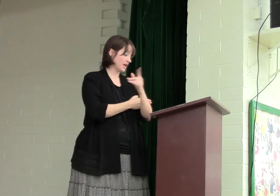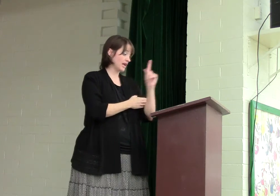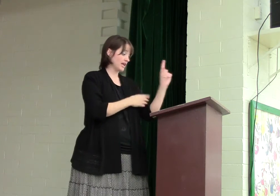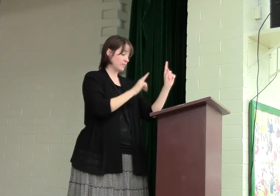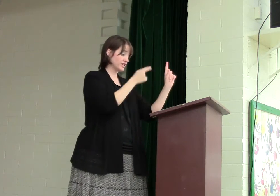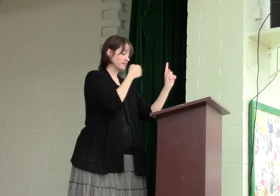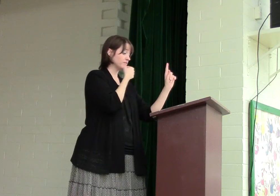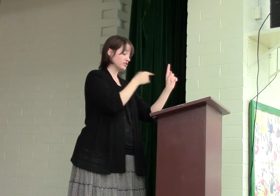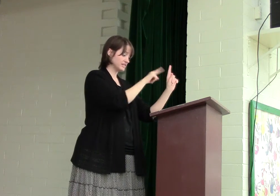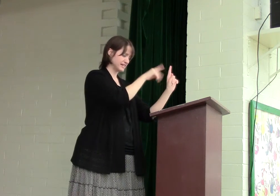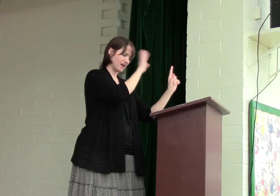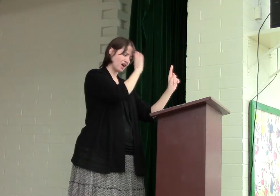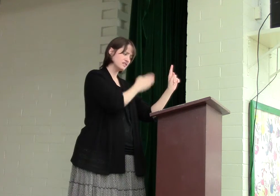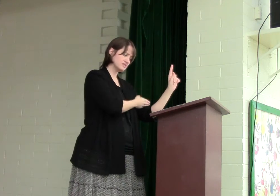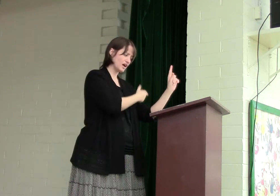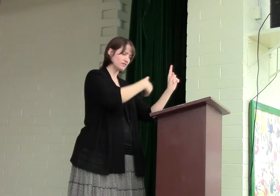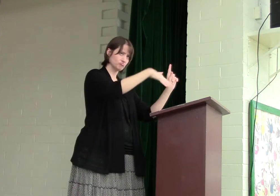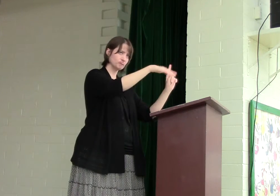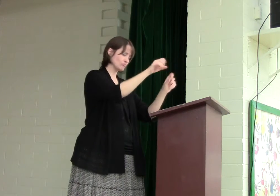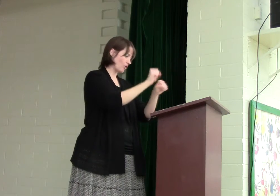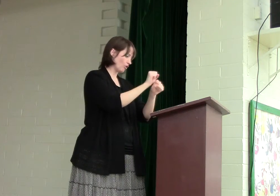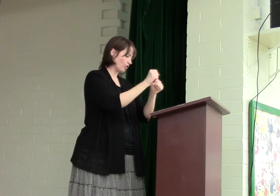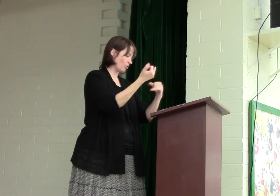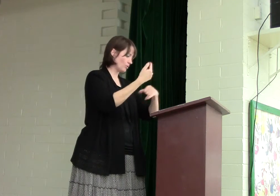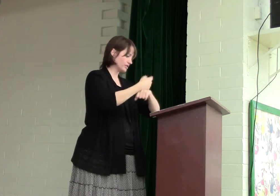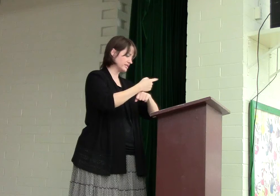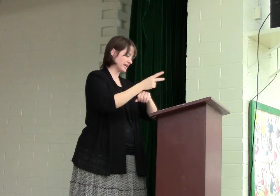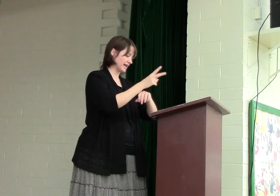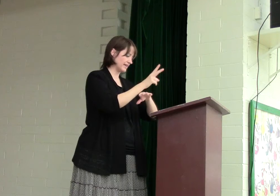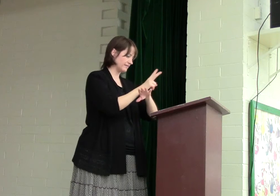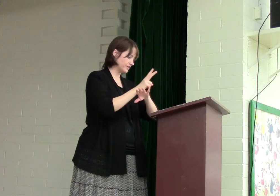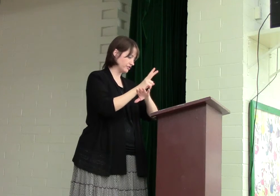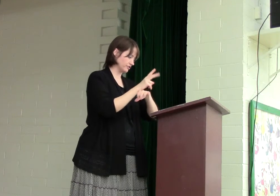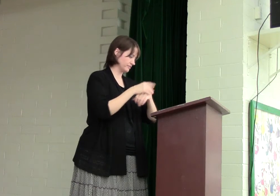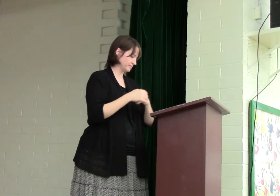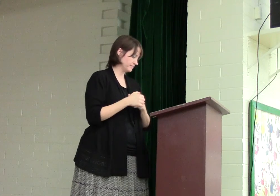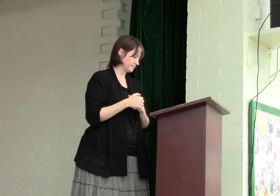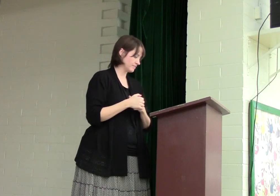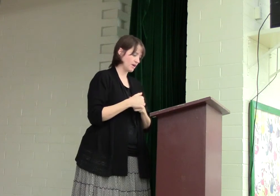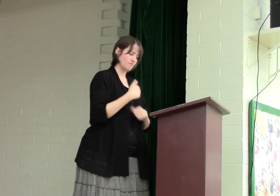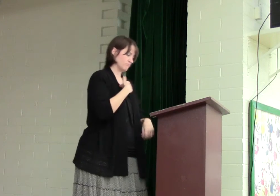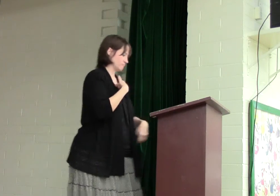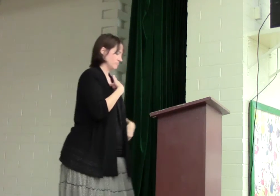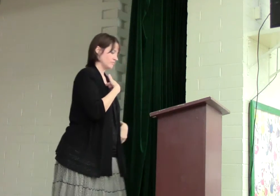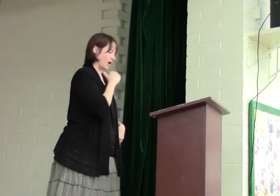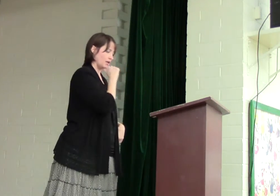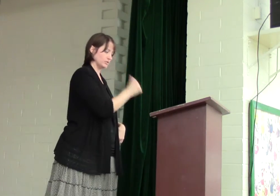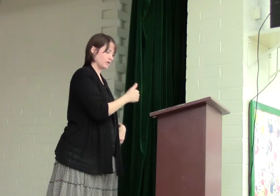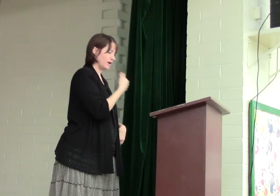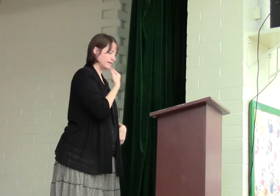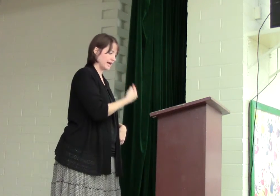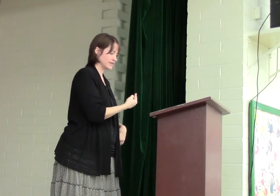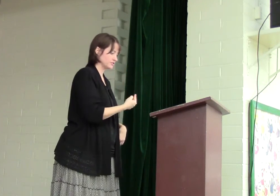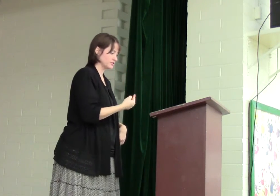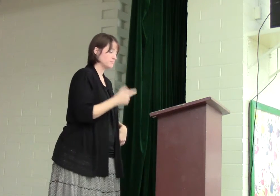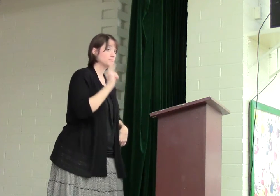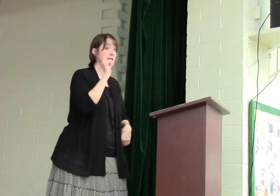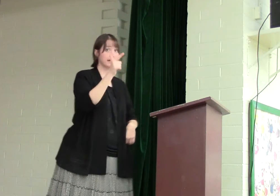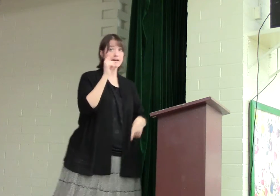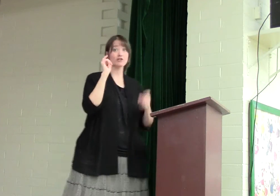He went to the first and said, son, go work today in the vineyard. I will not answer. But later